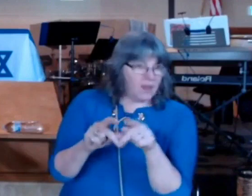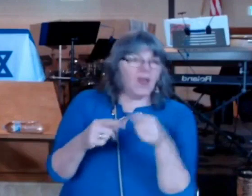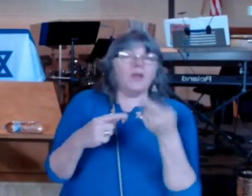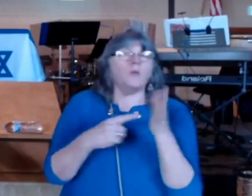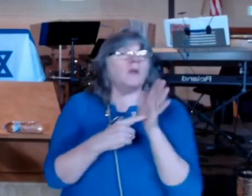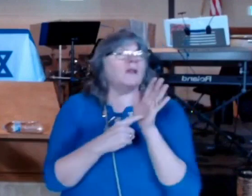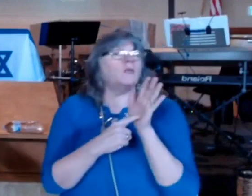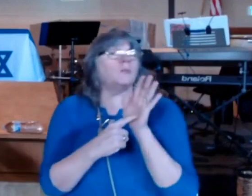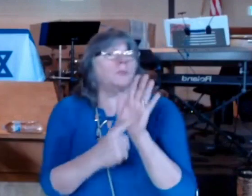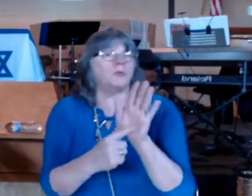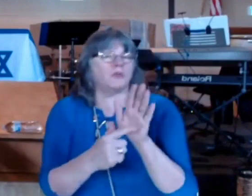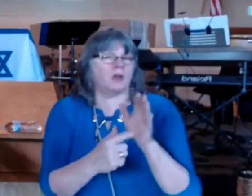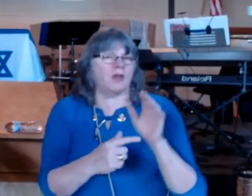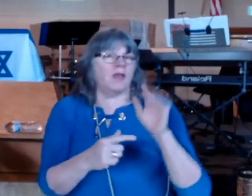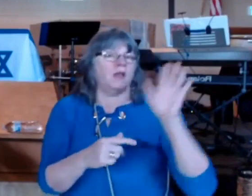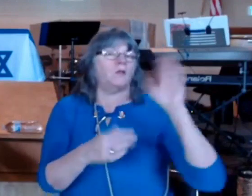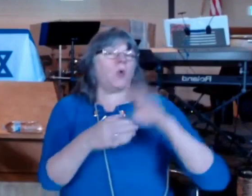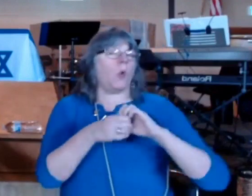others